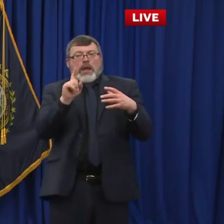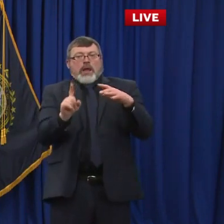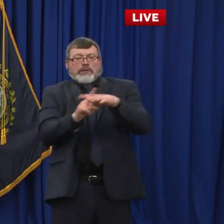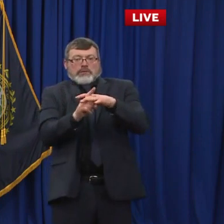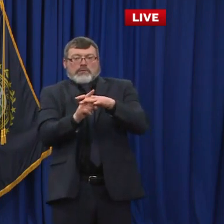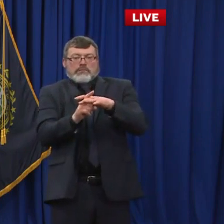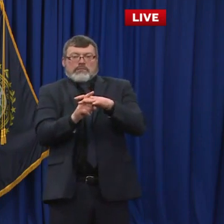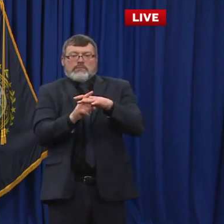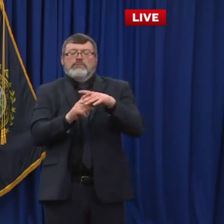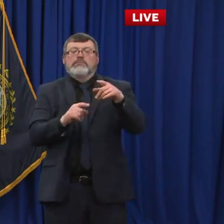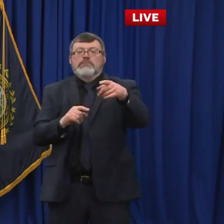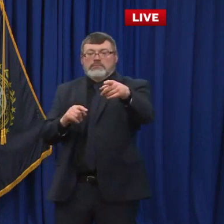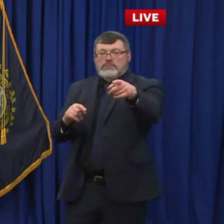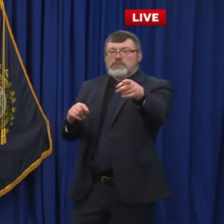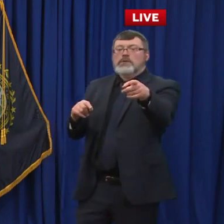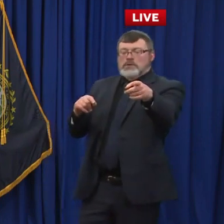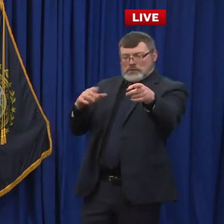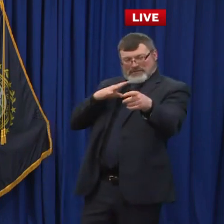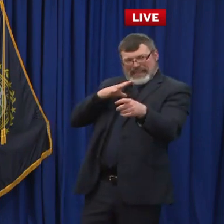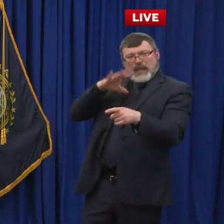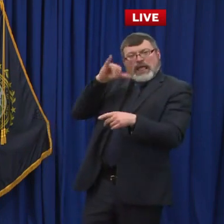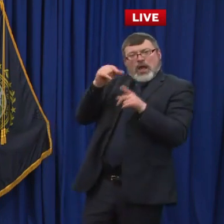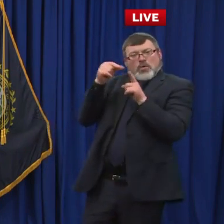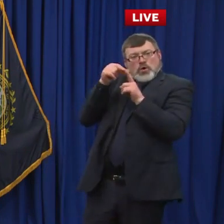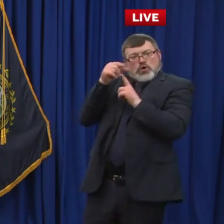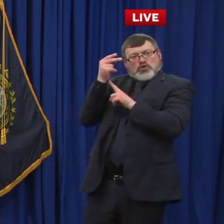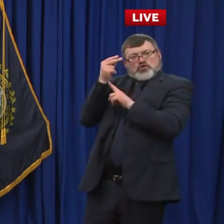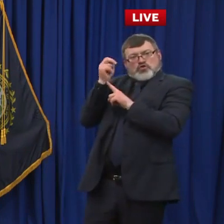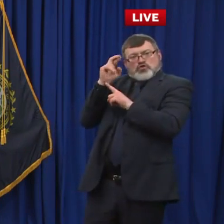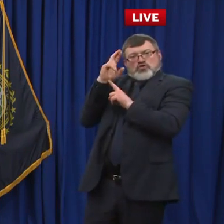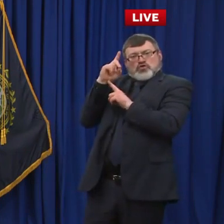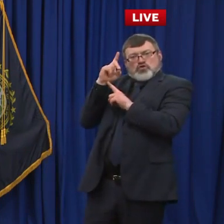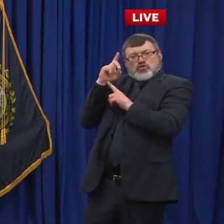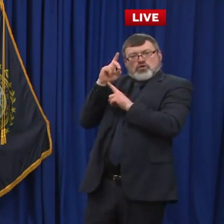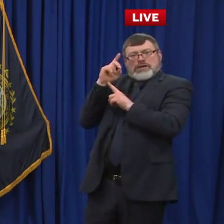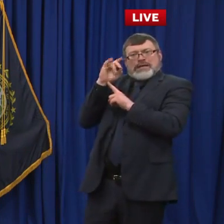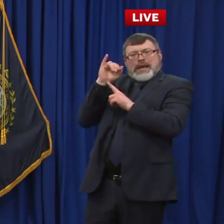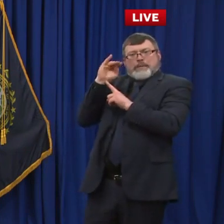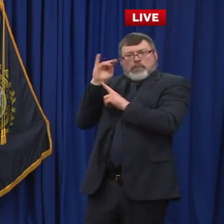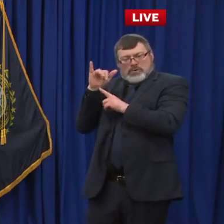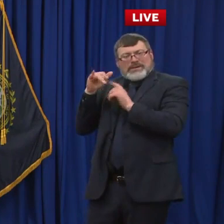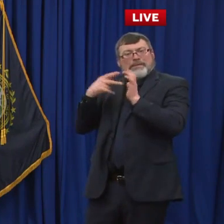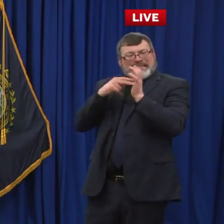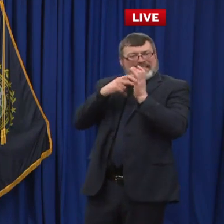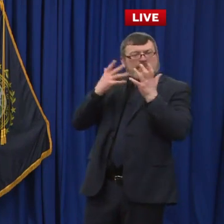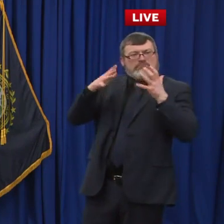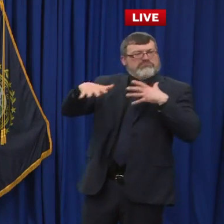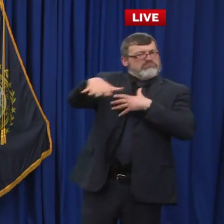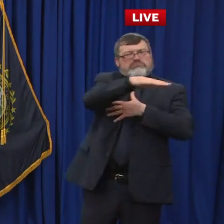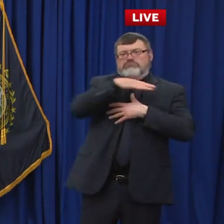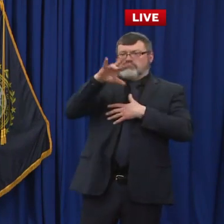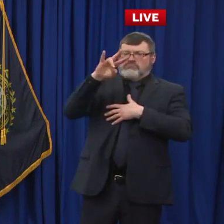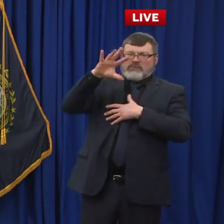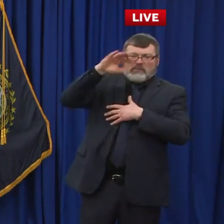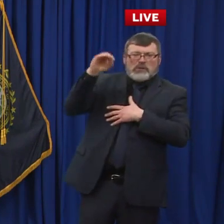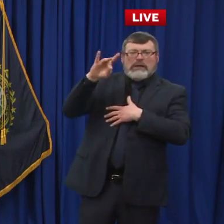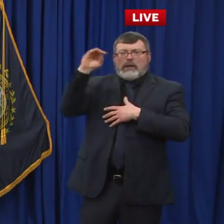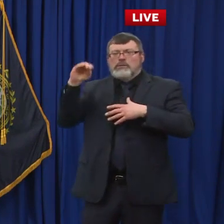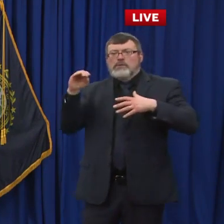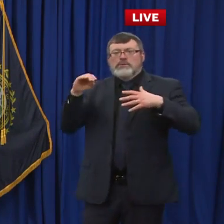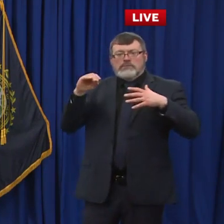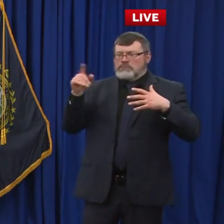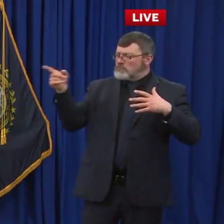one B category, you said there's 300 people that have signed up. were 325 in that cohort. That's a very large or there's an